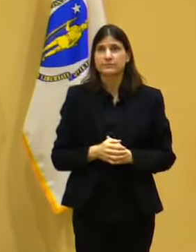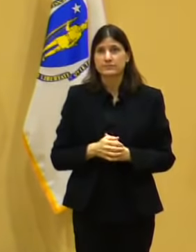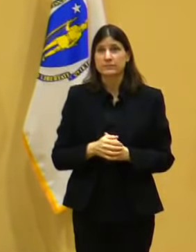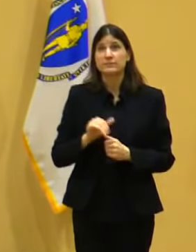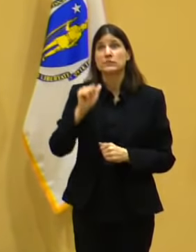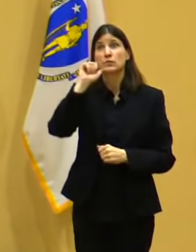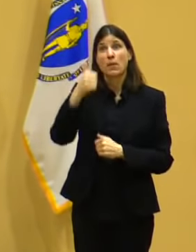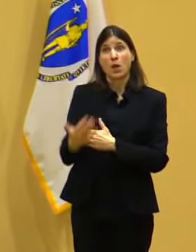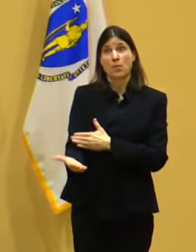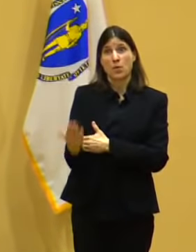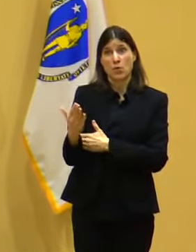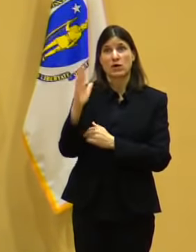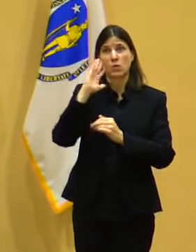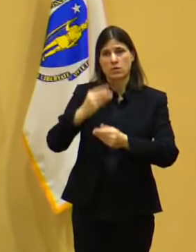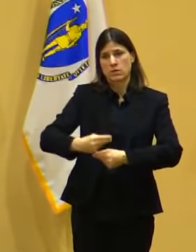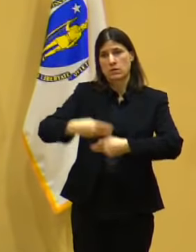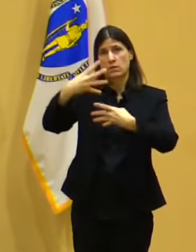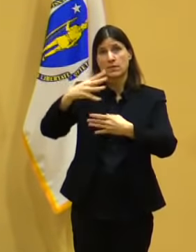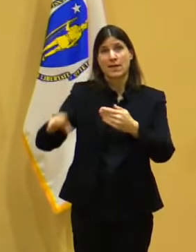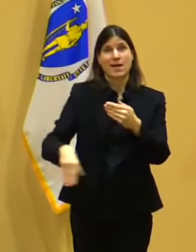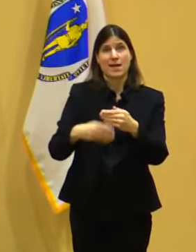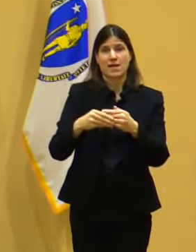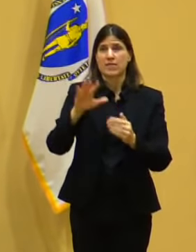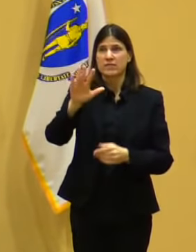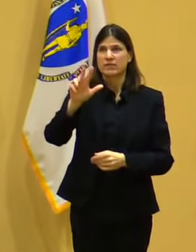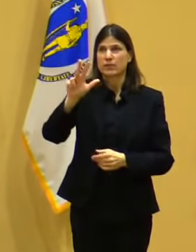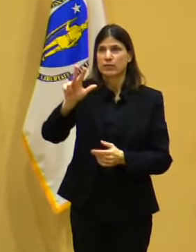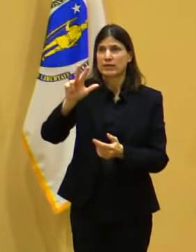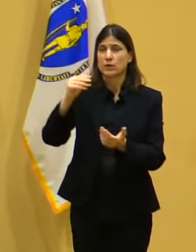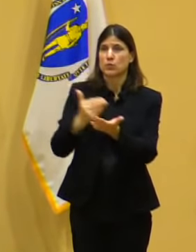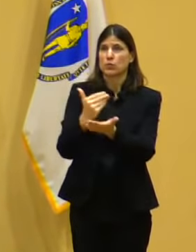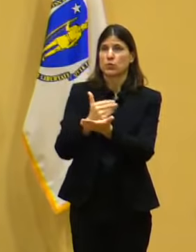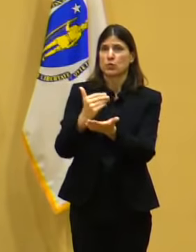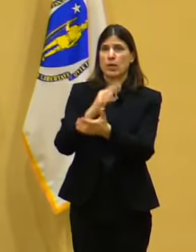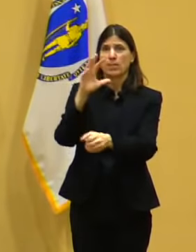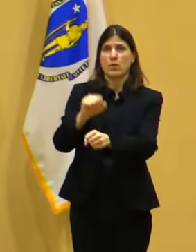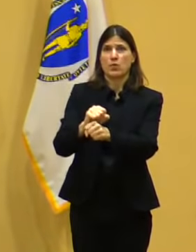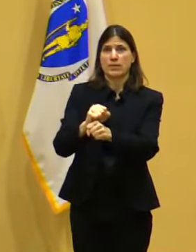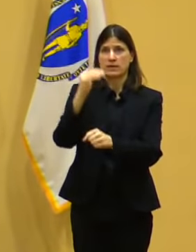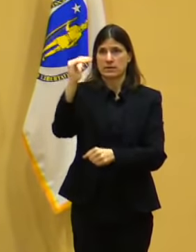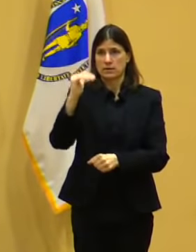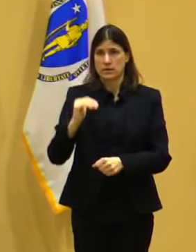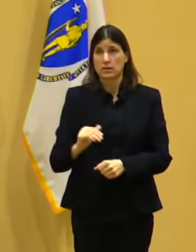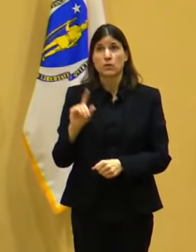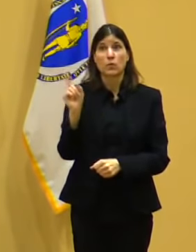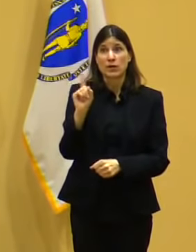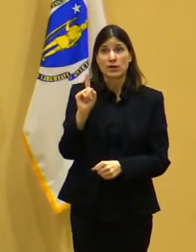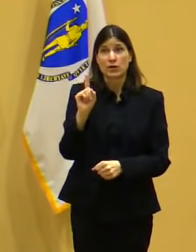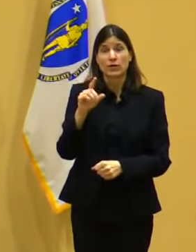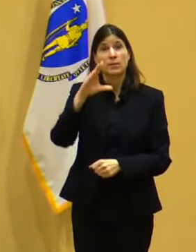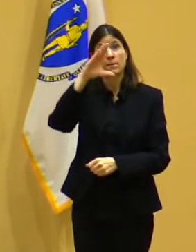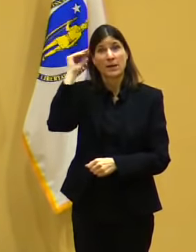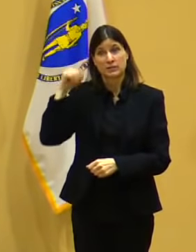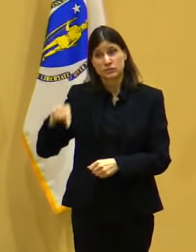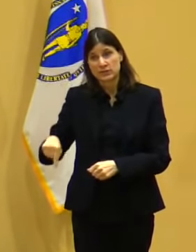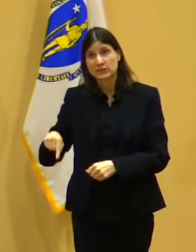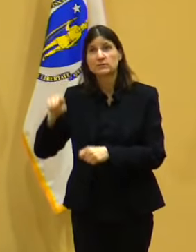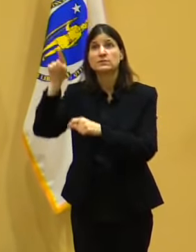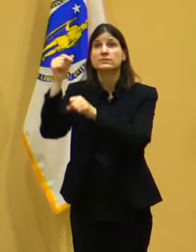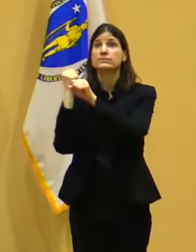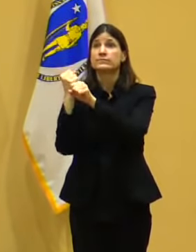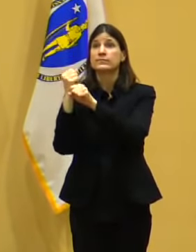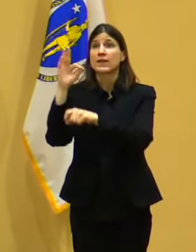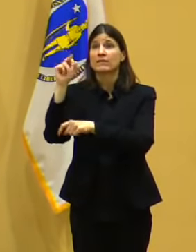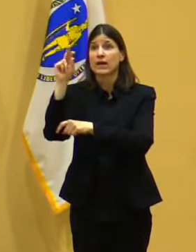well as the mass vaccination sites in Eastville Mall in Springfield, Gillette Stadium, and Fenway Park. And over the course of this